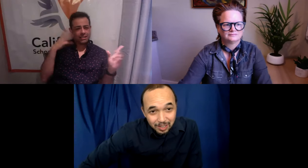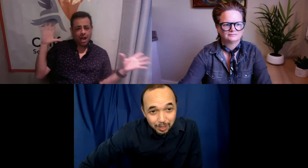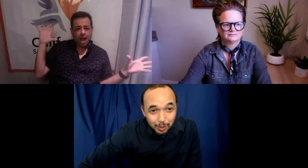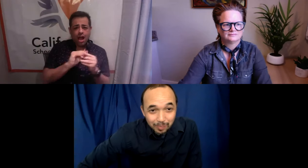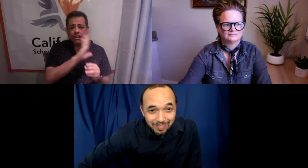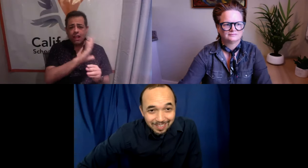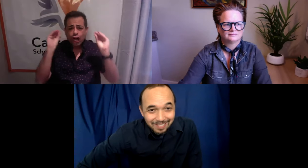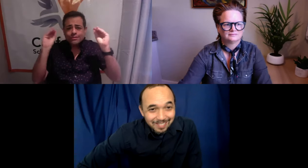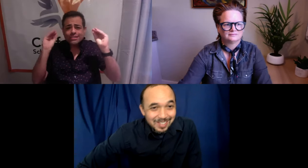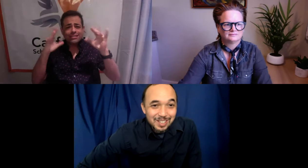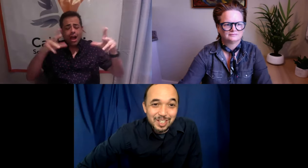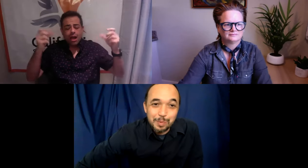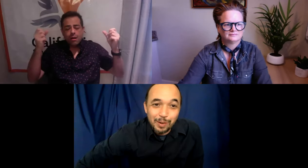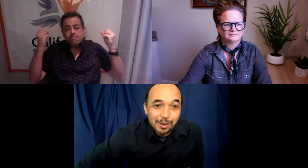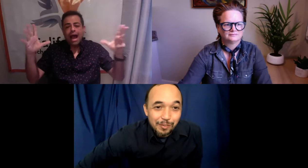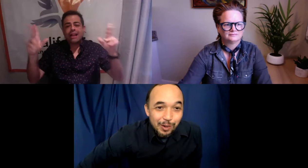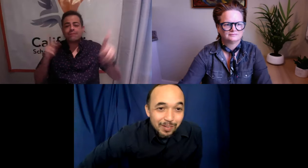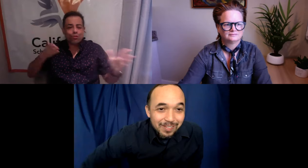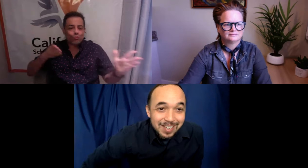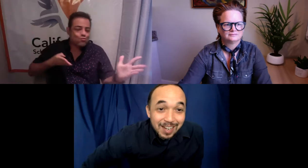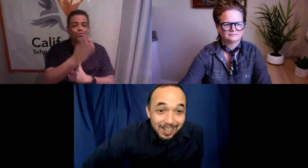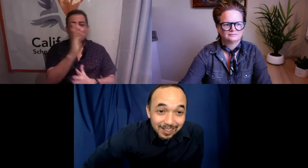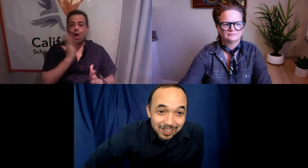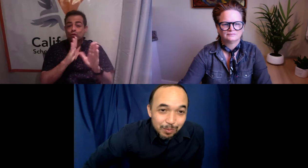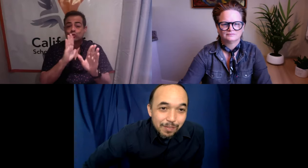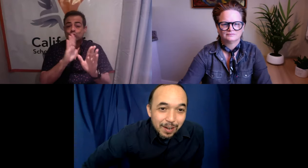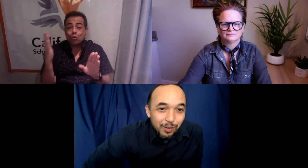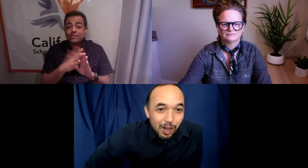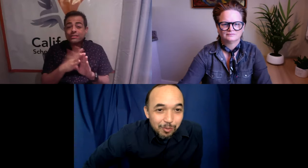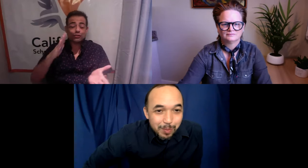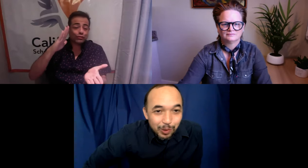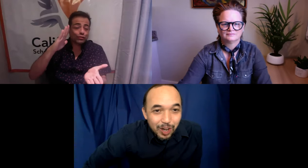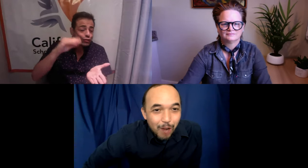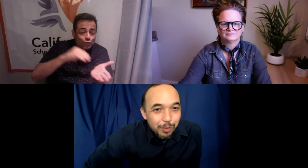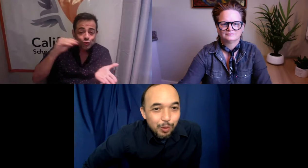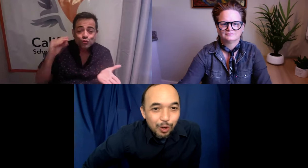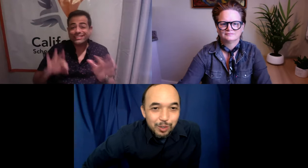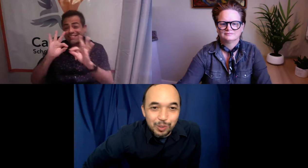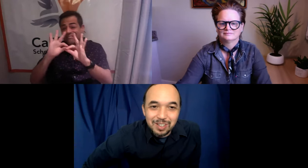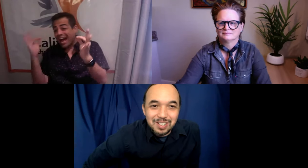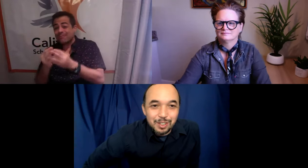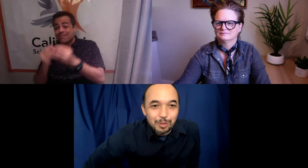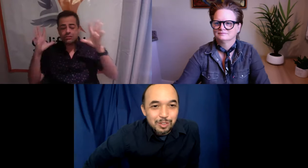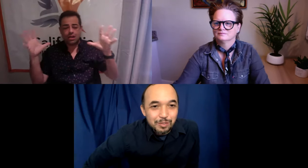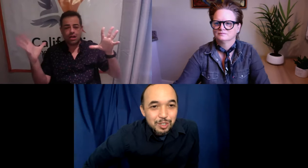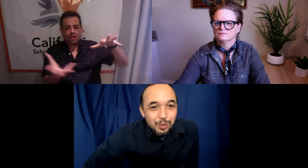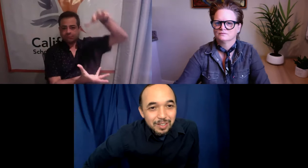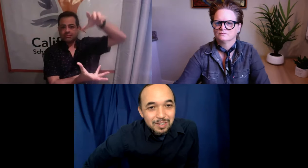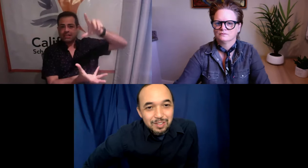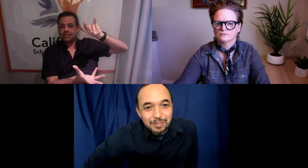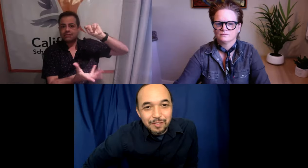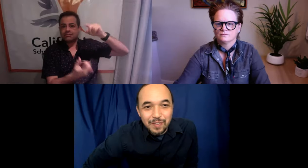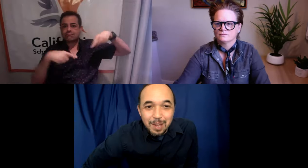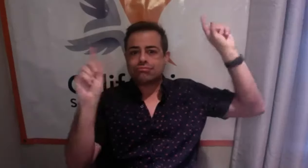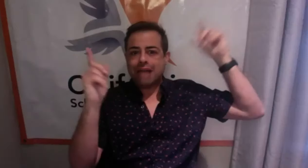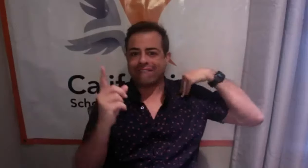you know csd has been around for decades we've had a lot of people come through our doors in terms of students